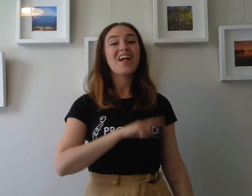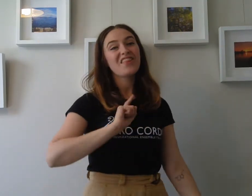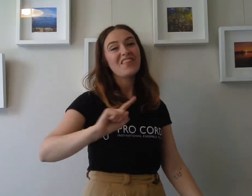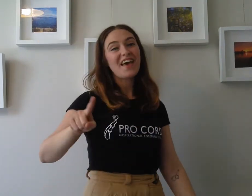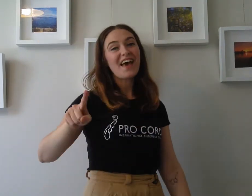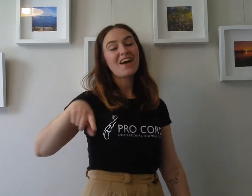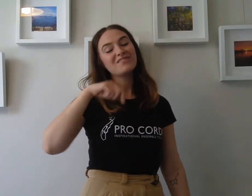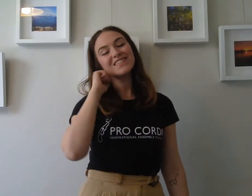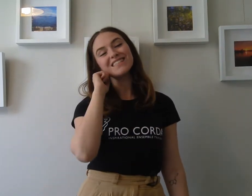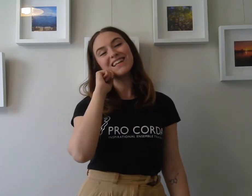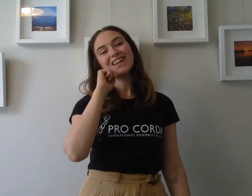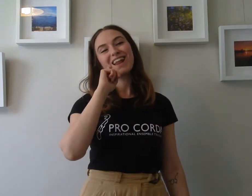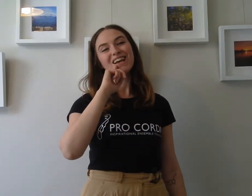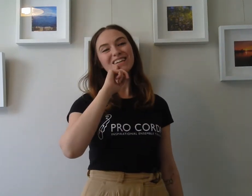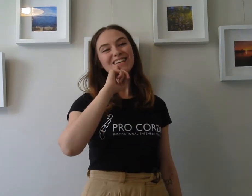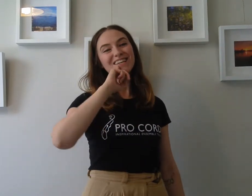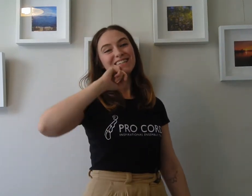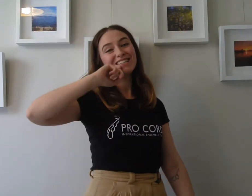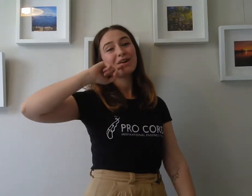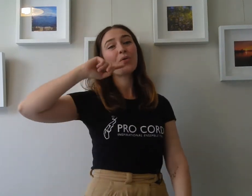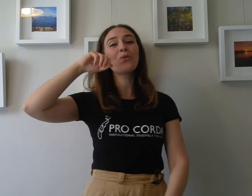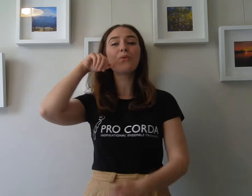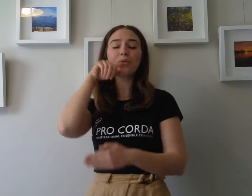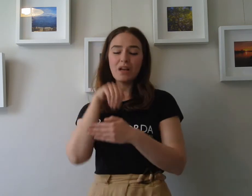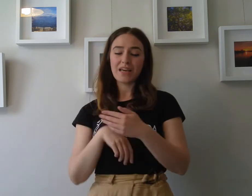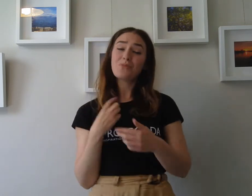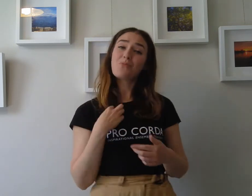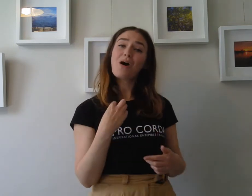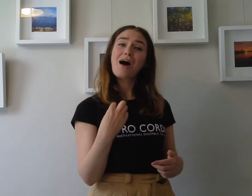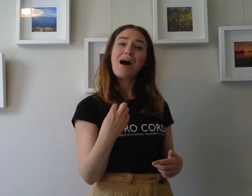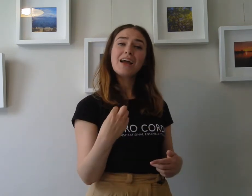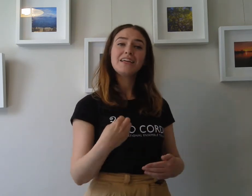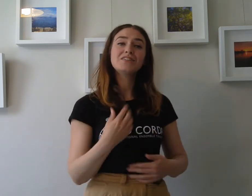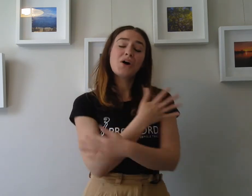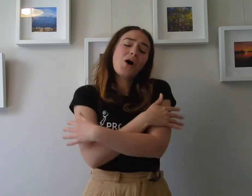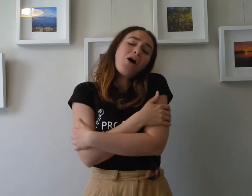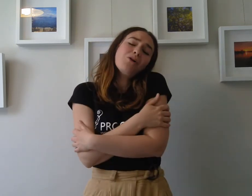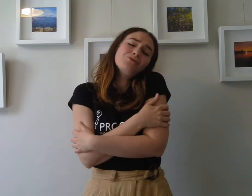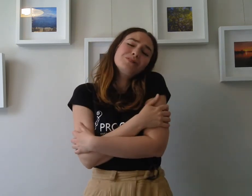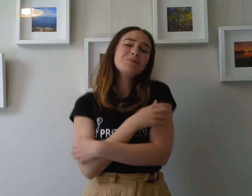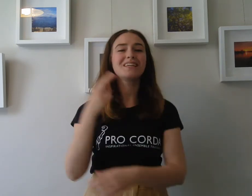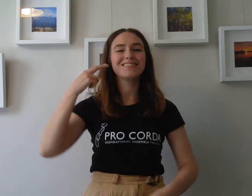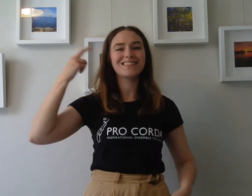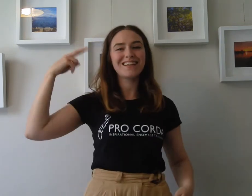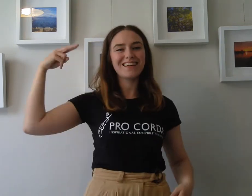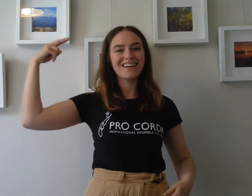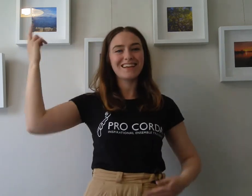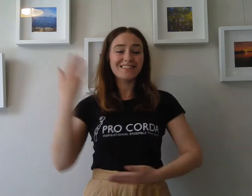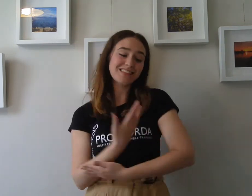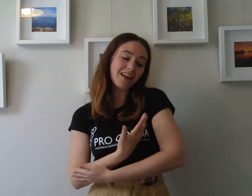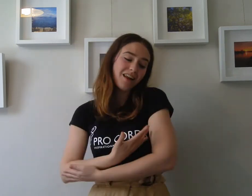There is a lady all of my age Holds me and sings a